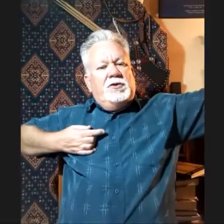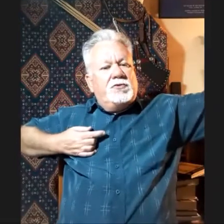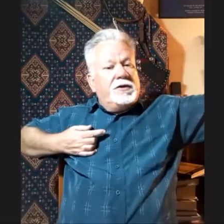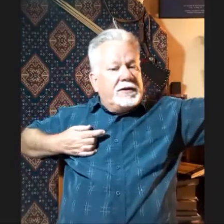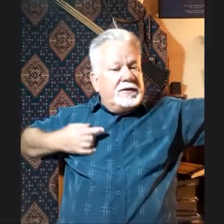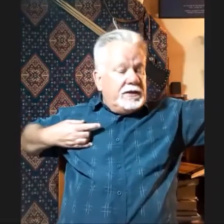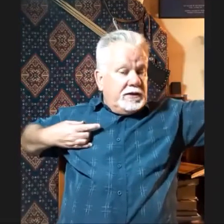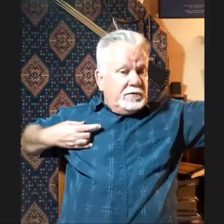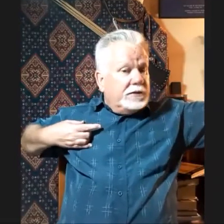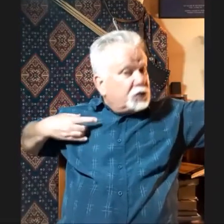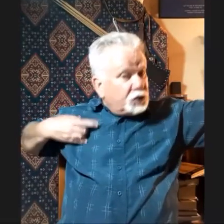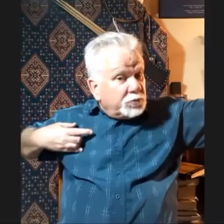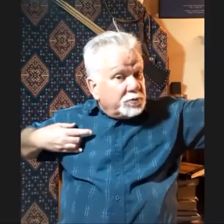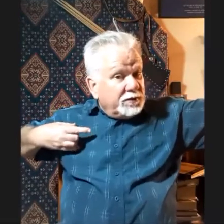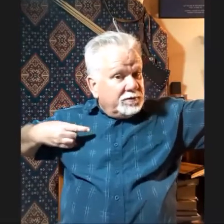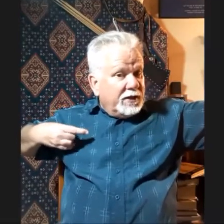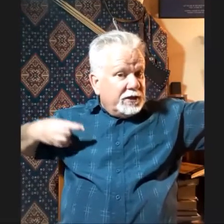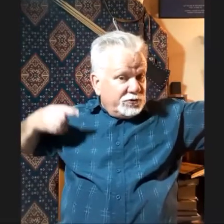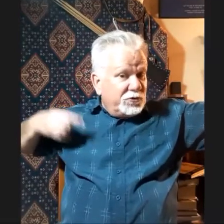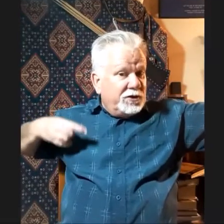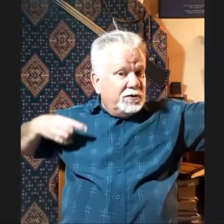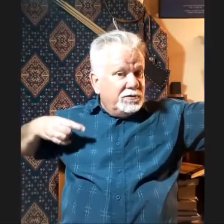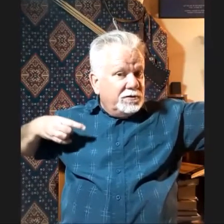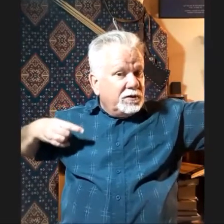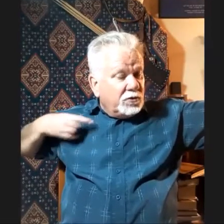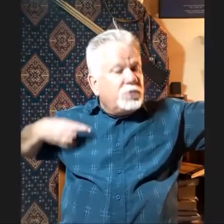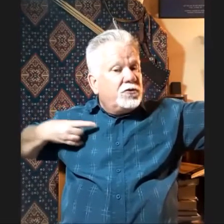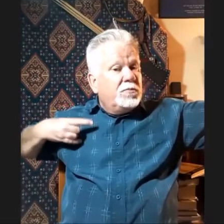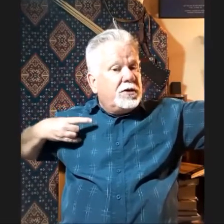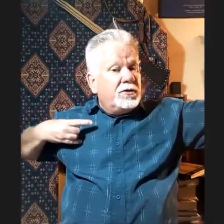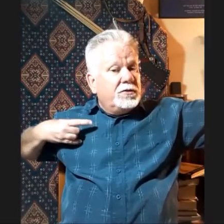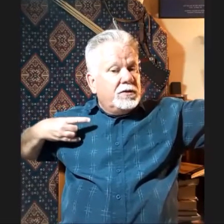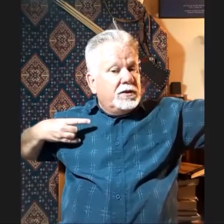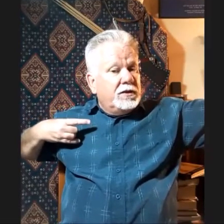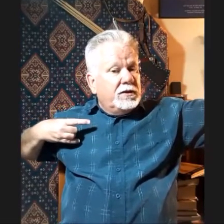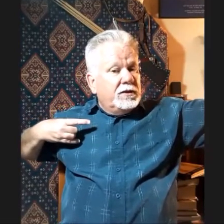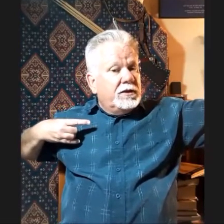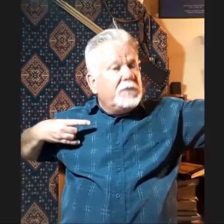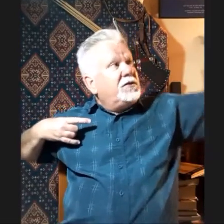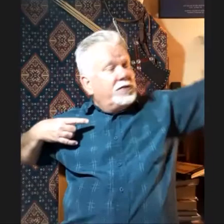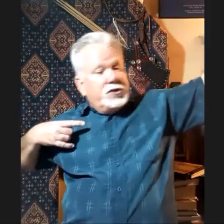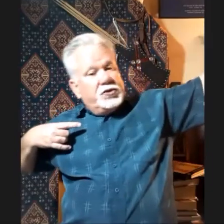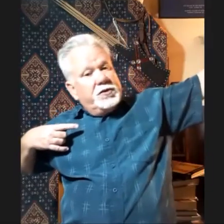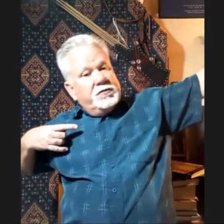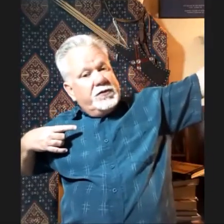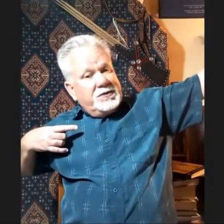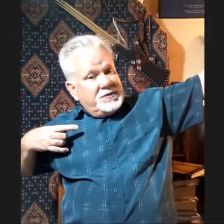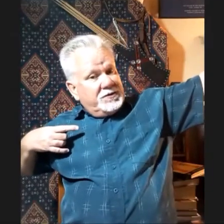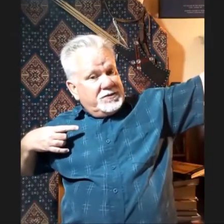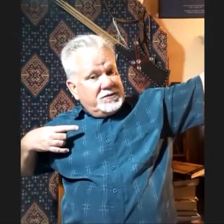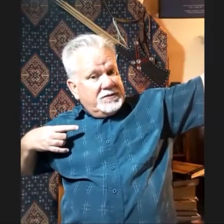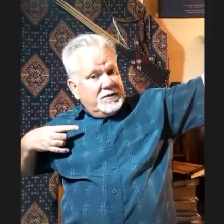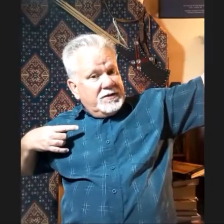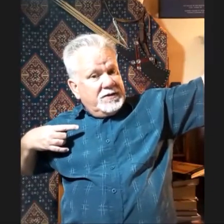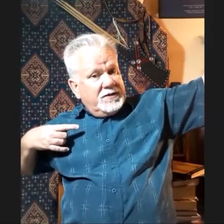drawing down there, assuming they are drawing a good strong bow, it means they're shooting for distance. Yes.